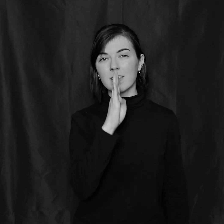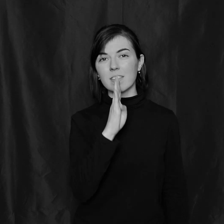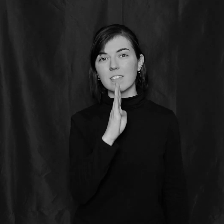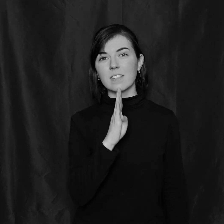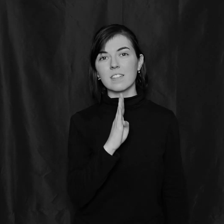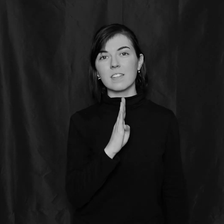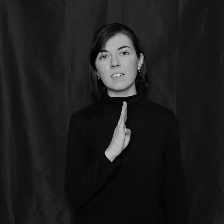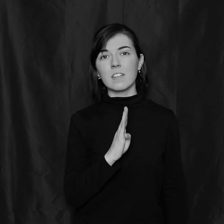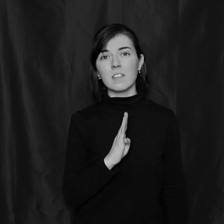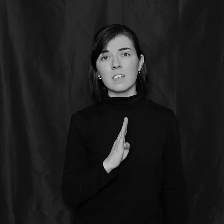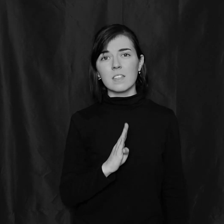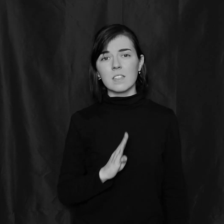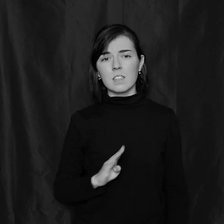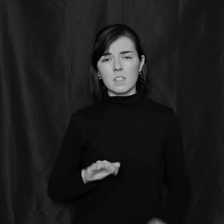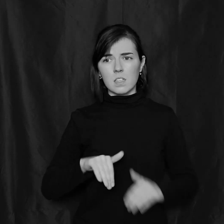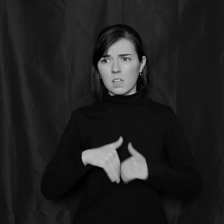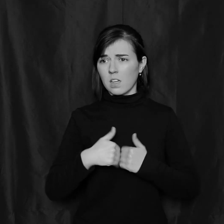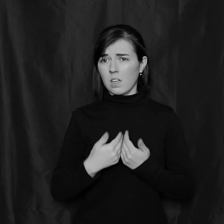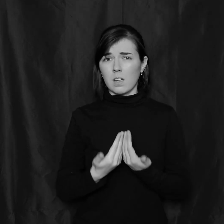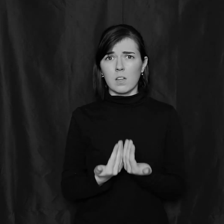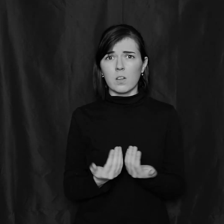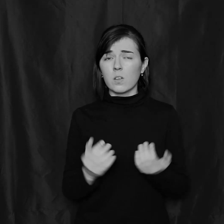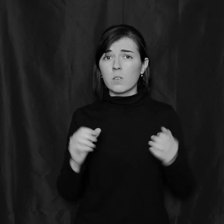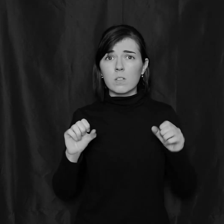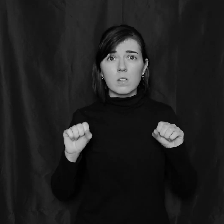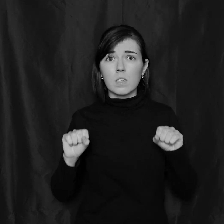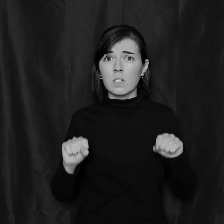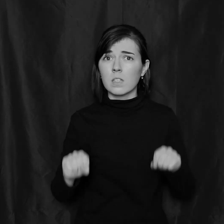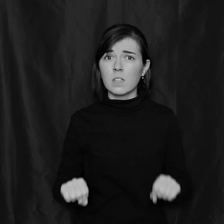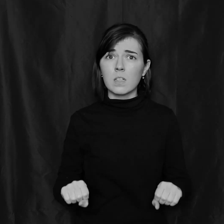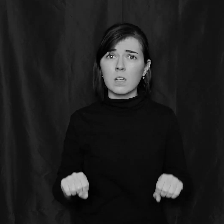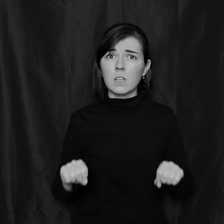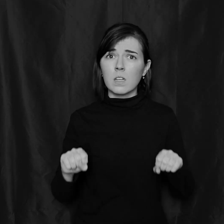And how could it be?